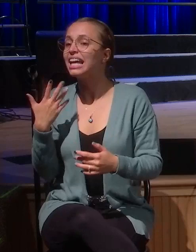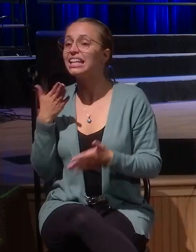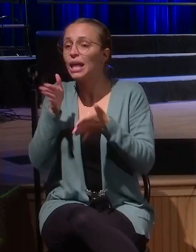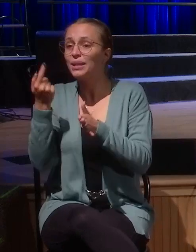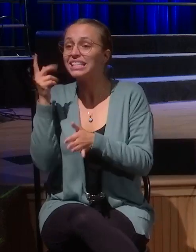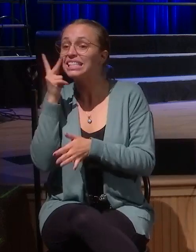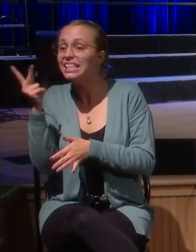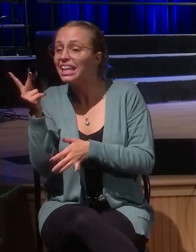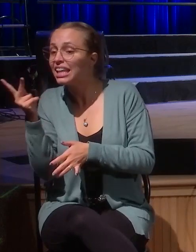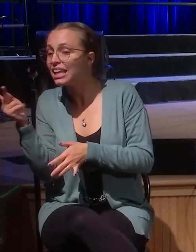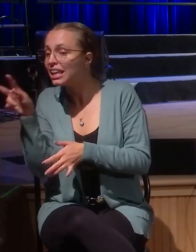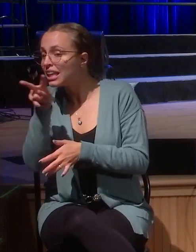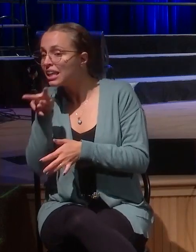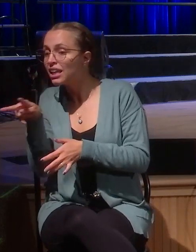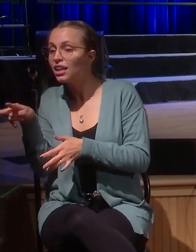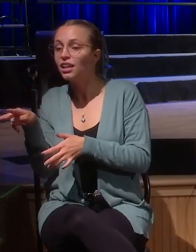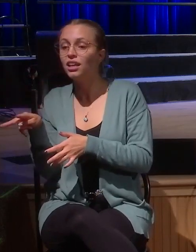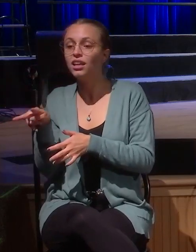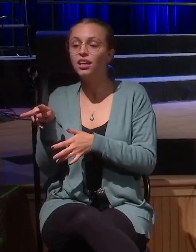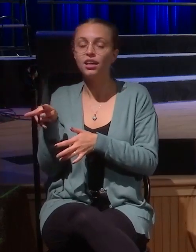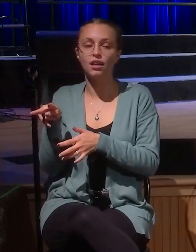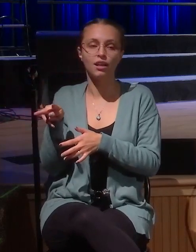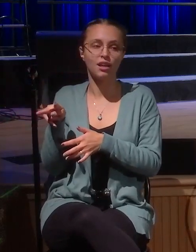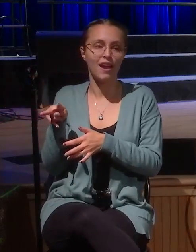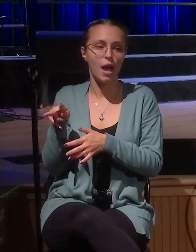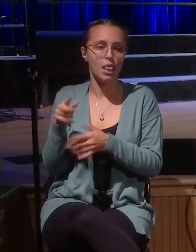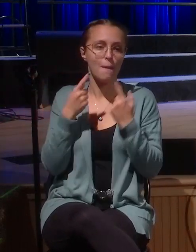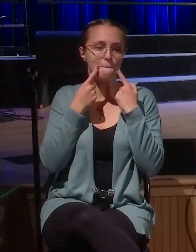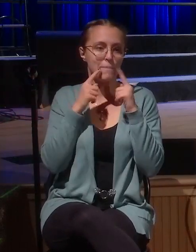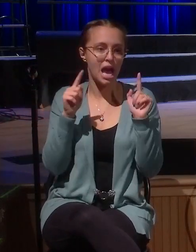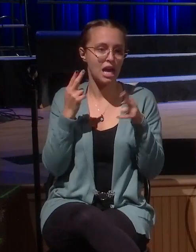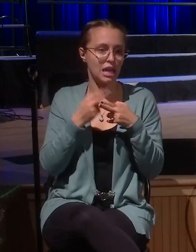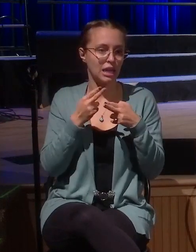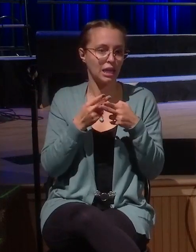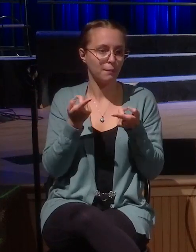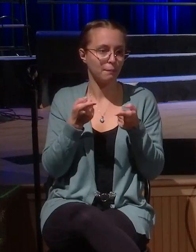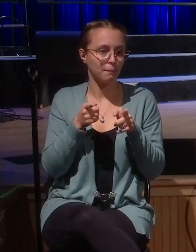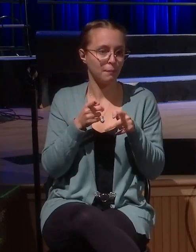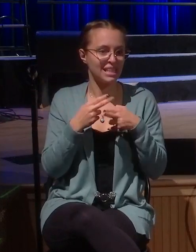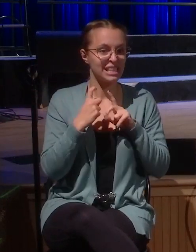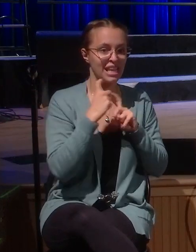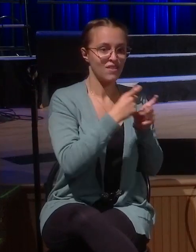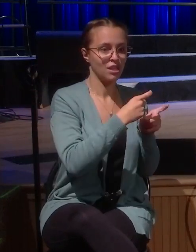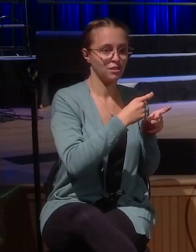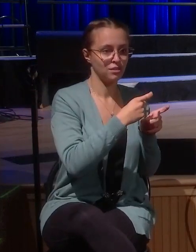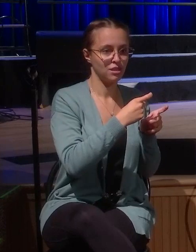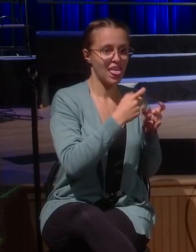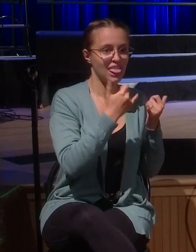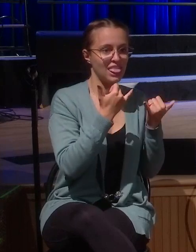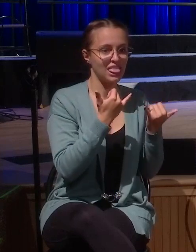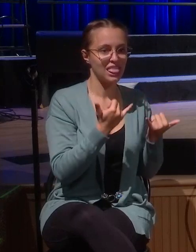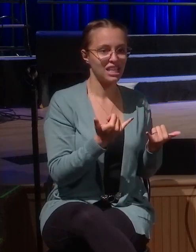And finally, here's the name. This is the rabbi, Jesus. This is the one that could be the Messiah.